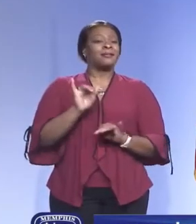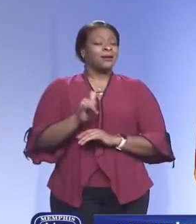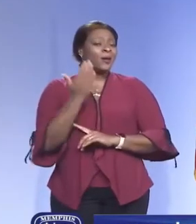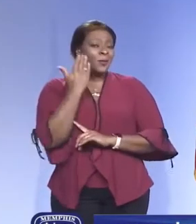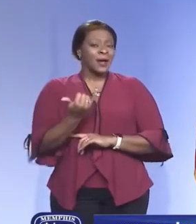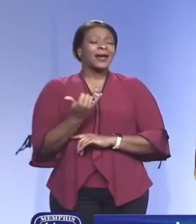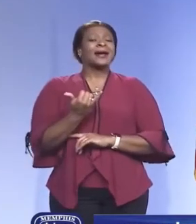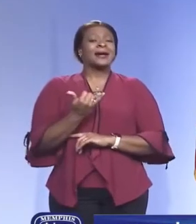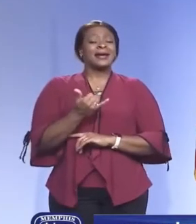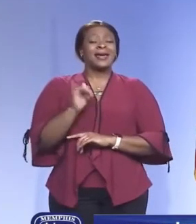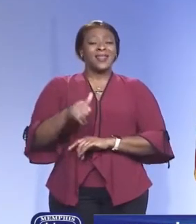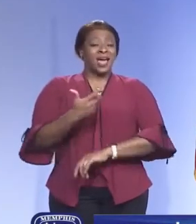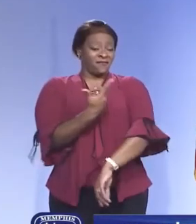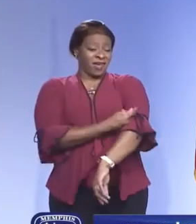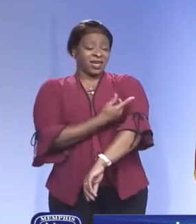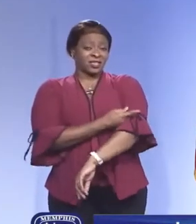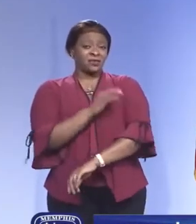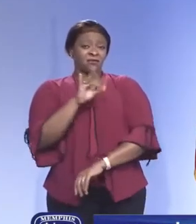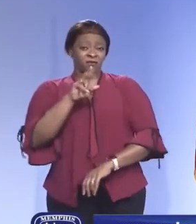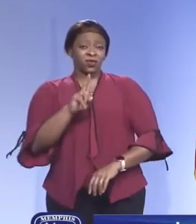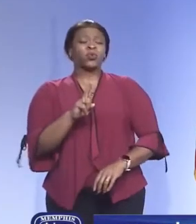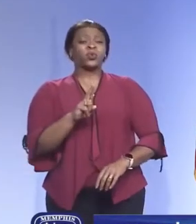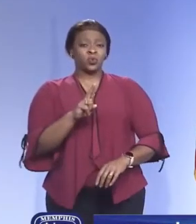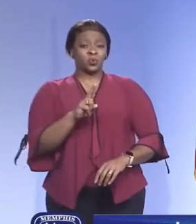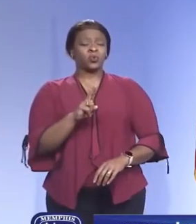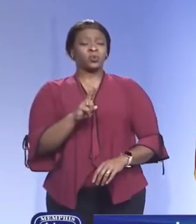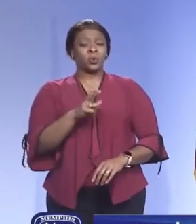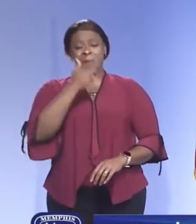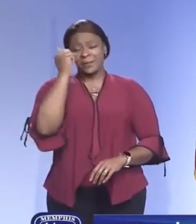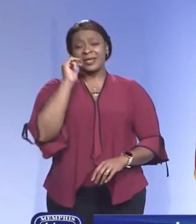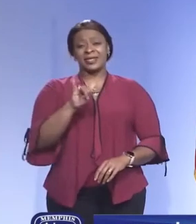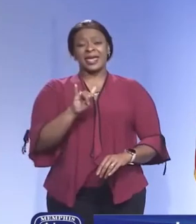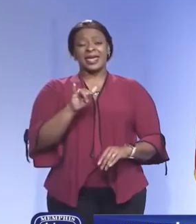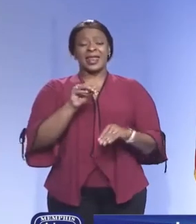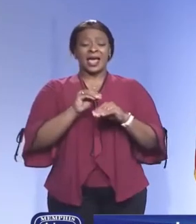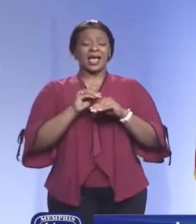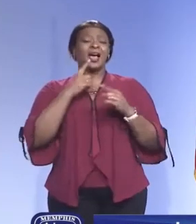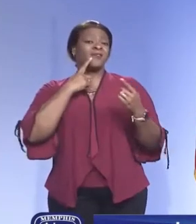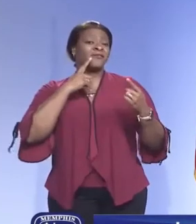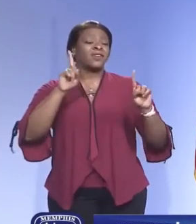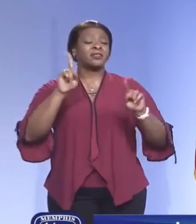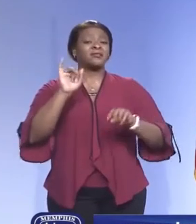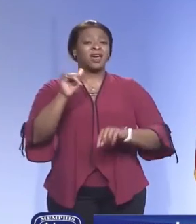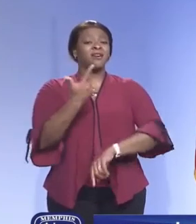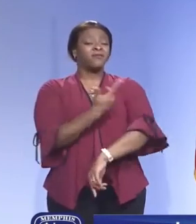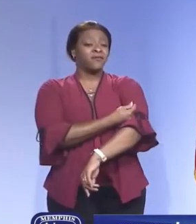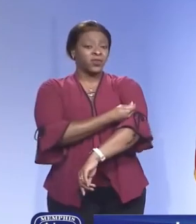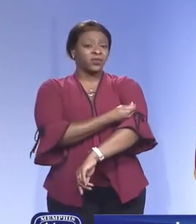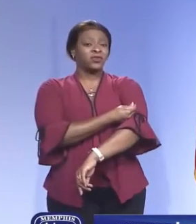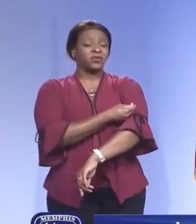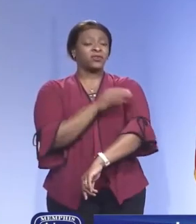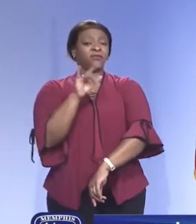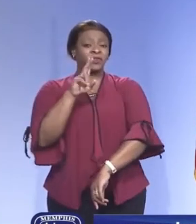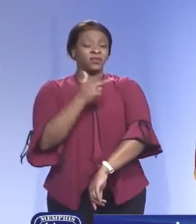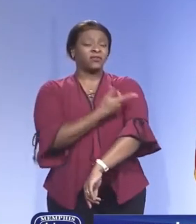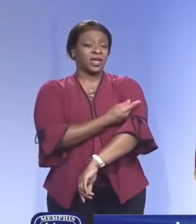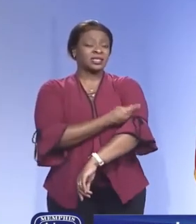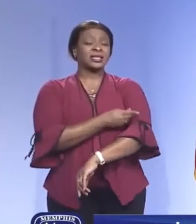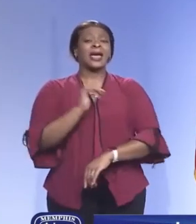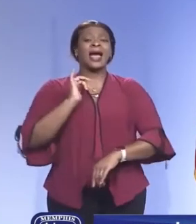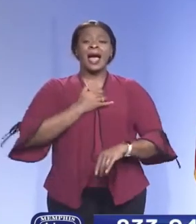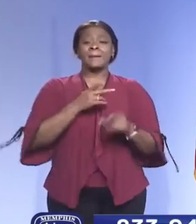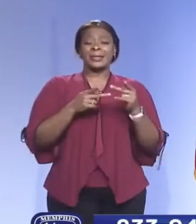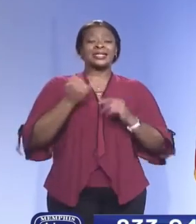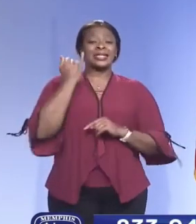why getting the vaccine will, because of the effectiveness of the flu vaccine, our position is that at least